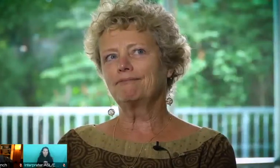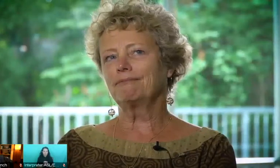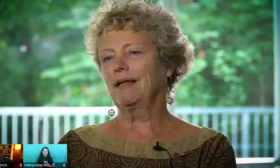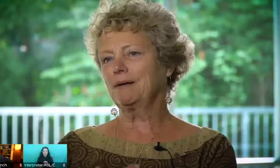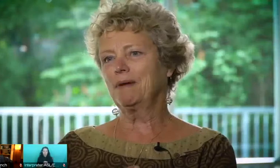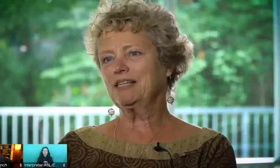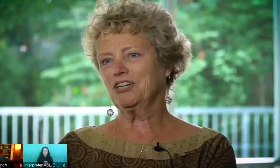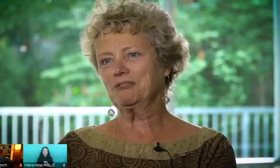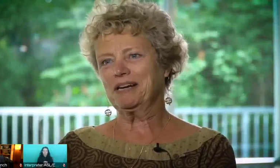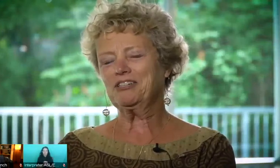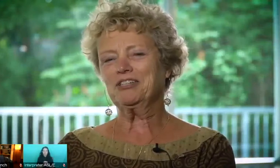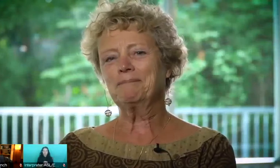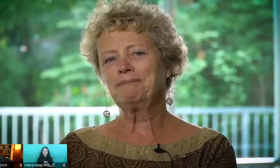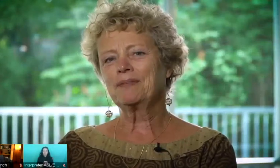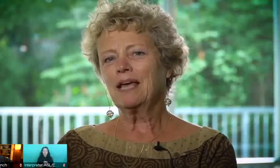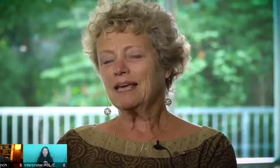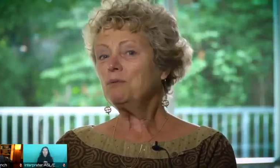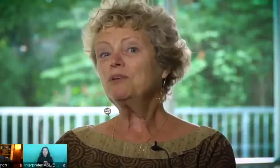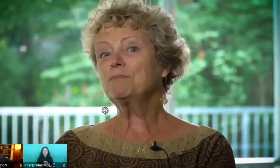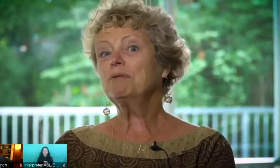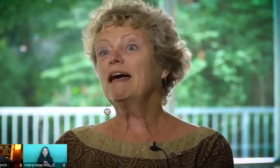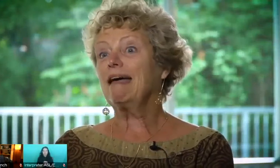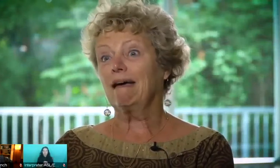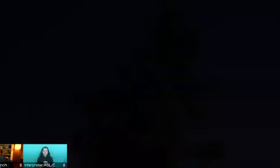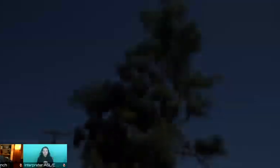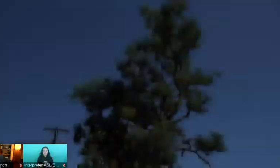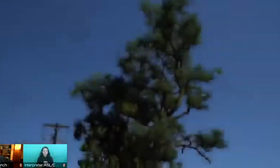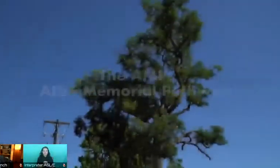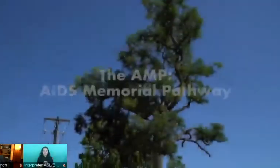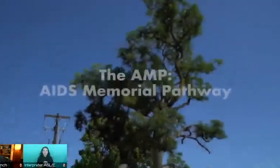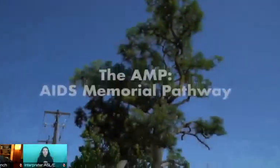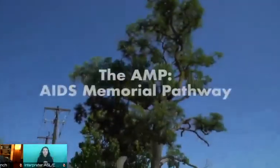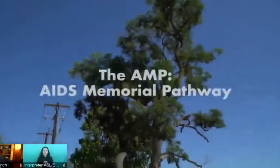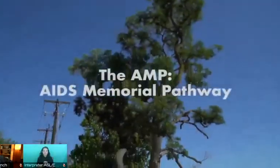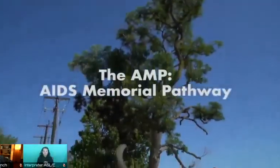of, like, my generation, it was a plague.